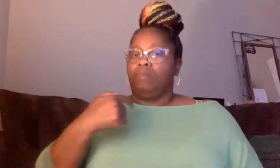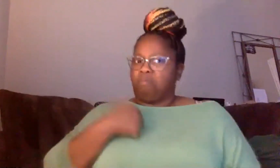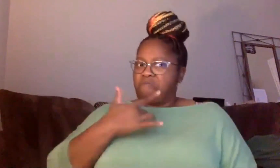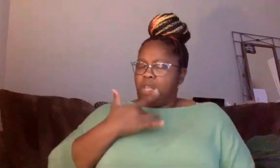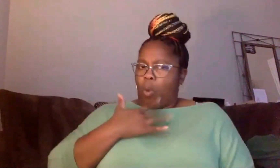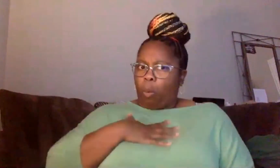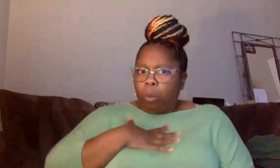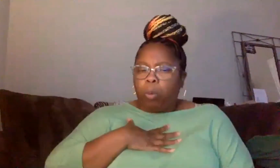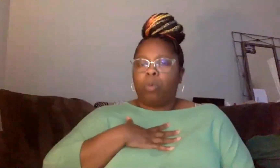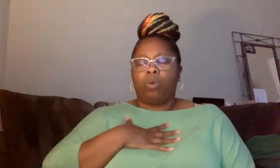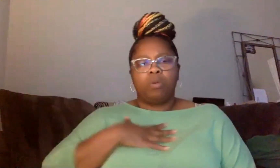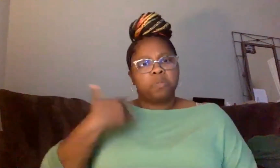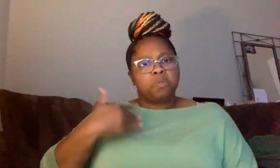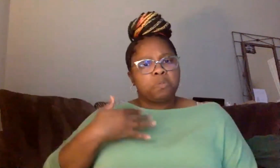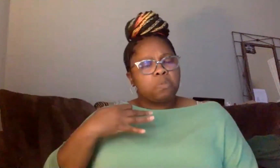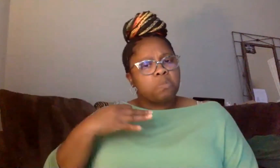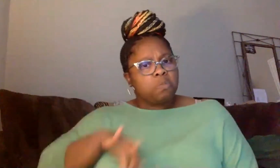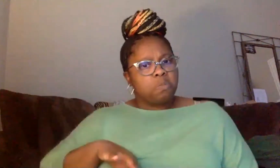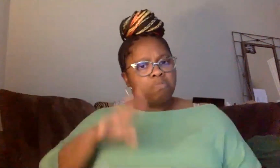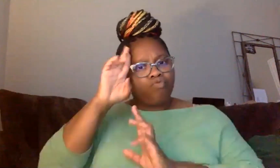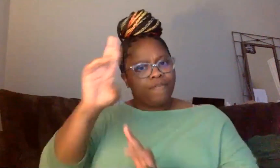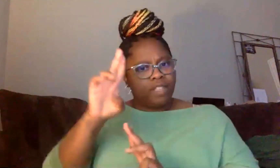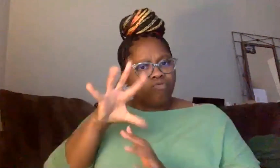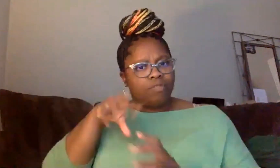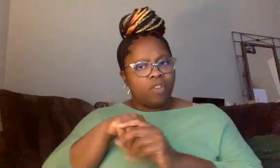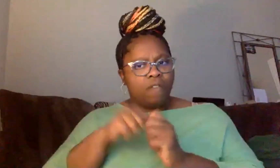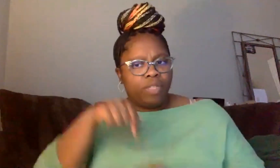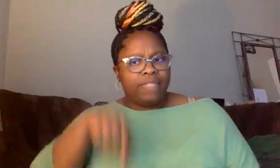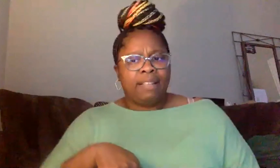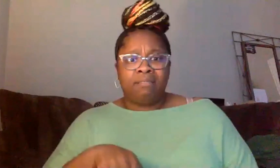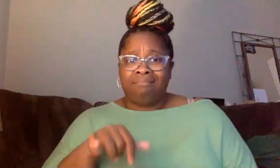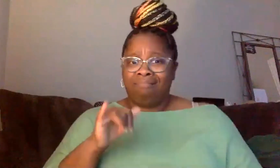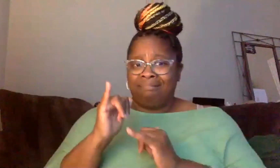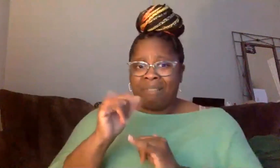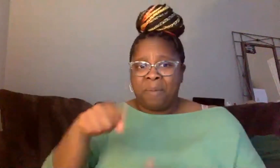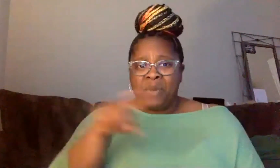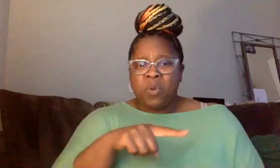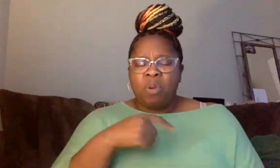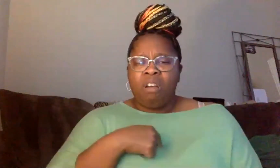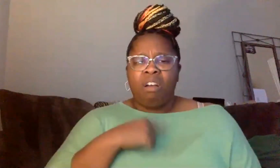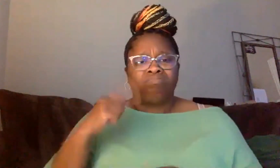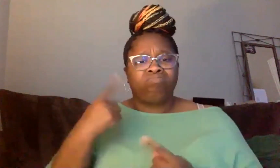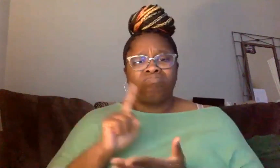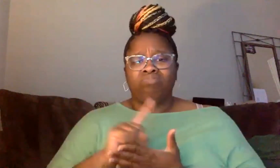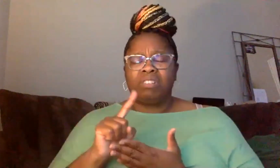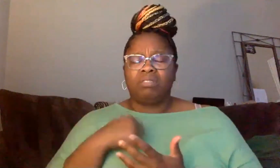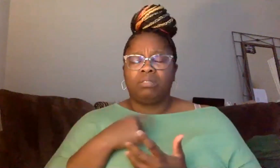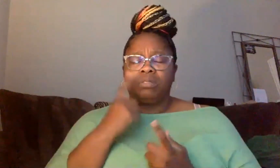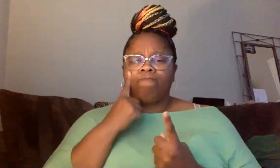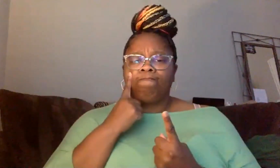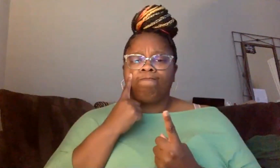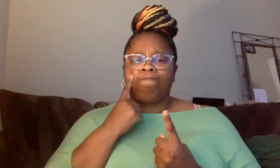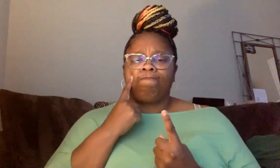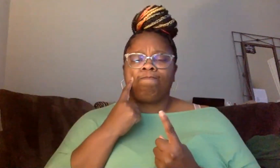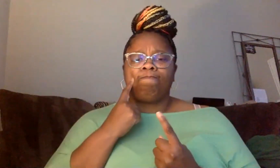continue to continue. Like many of you, I have shed many, many tears in the last couple of weeks. Many,